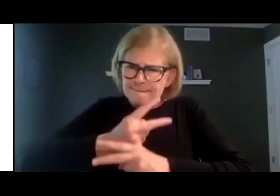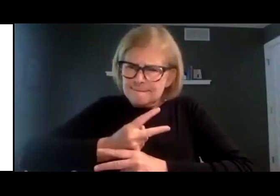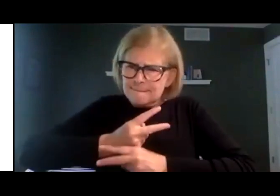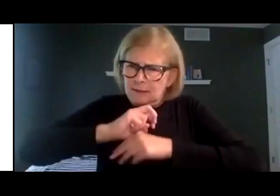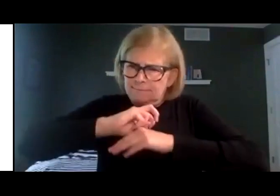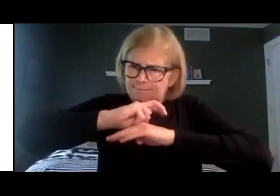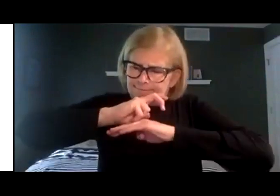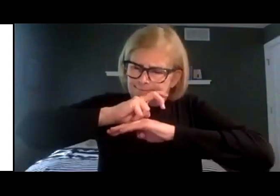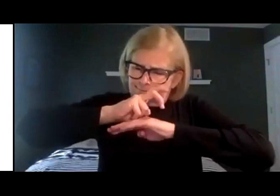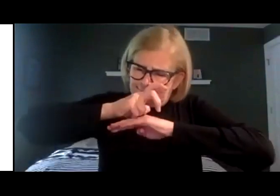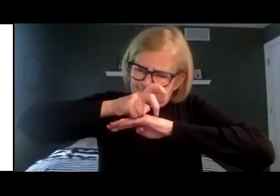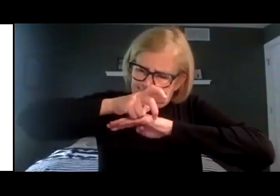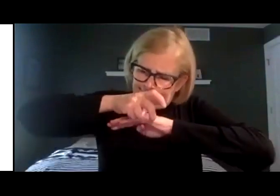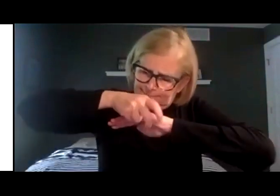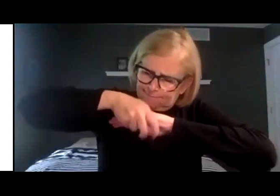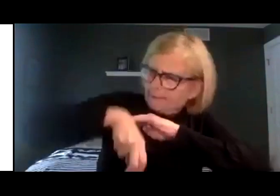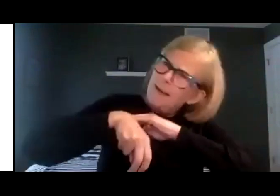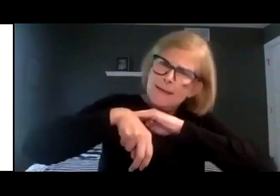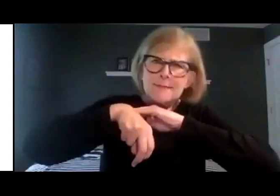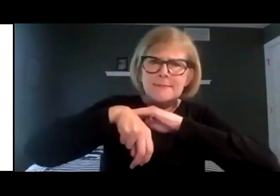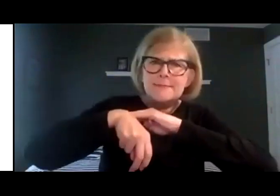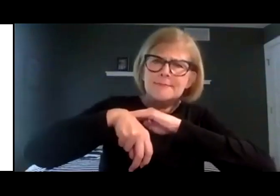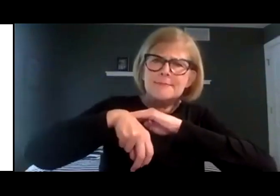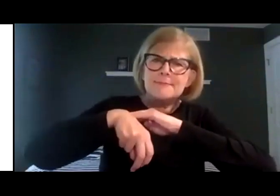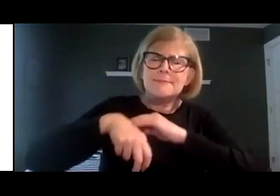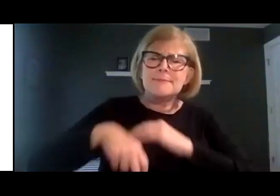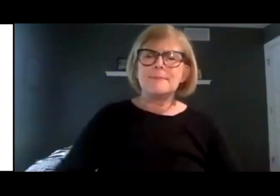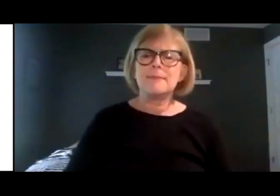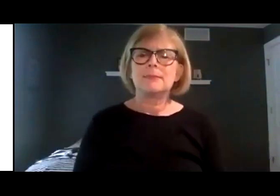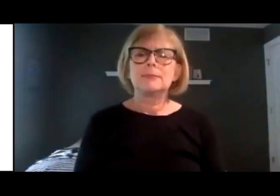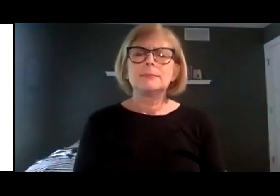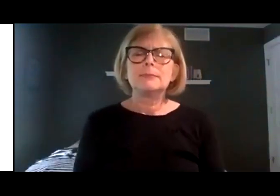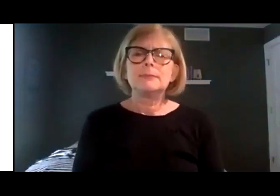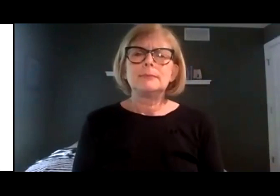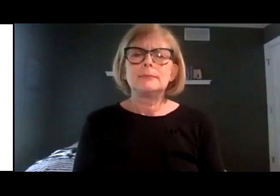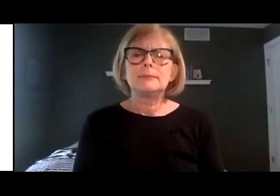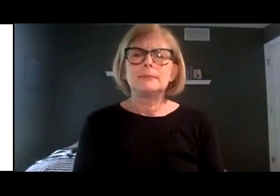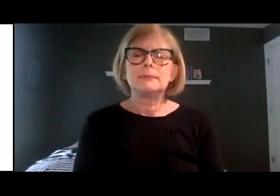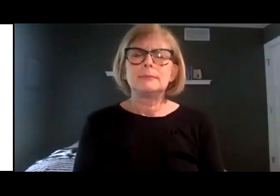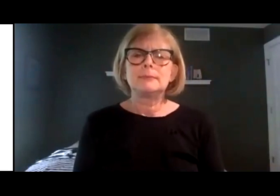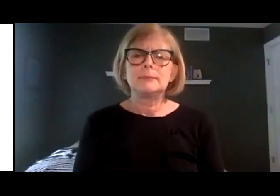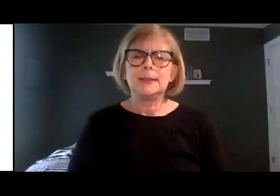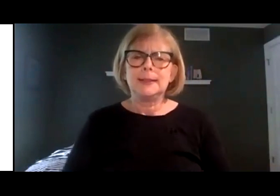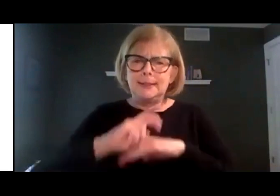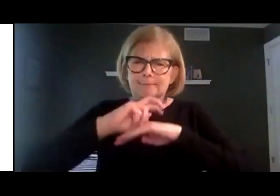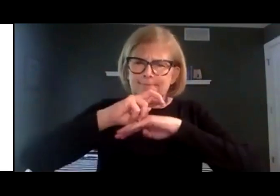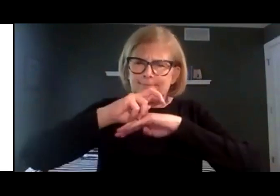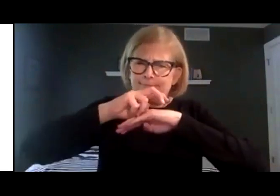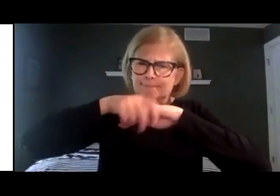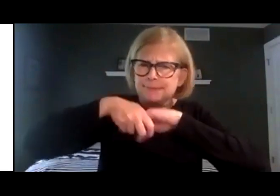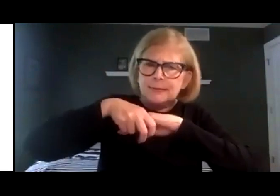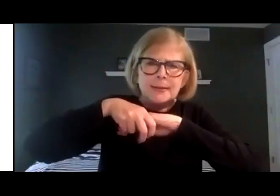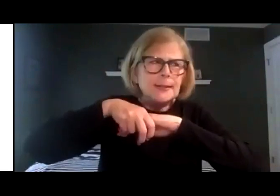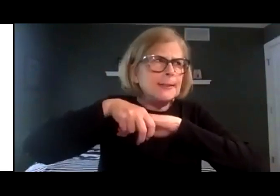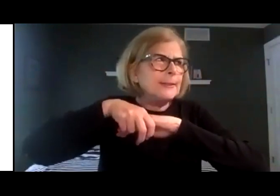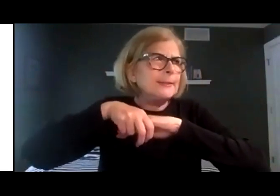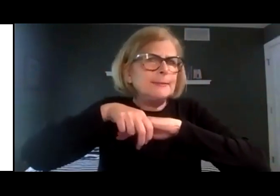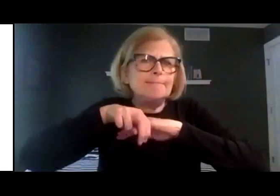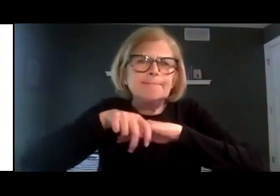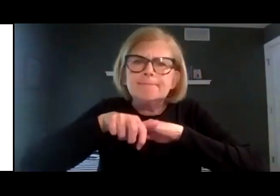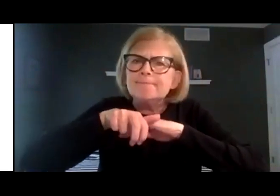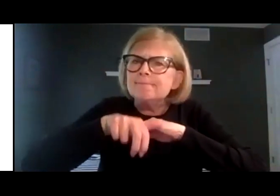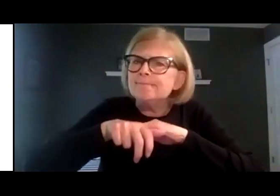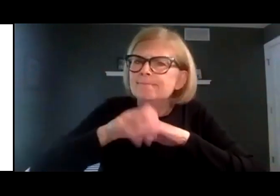shelf and began searching